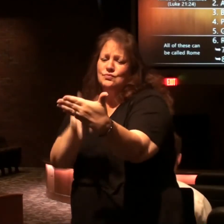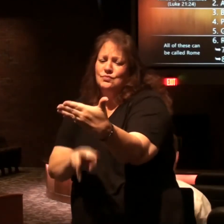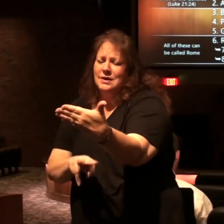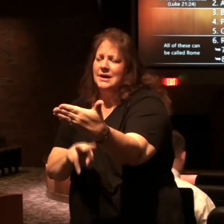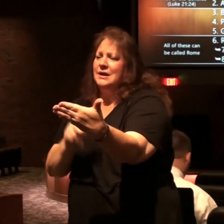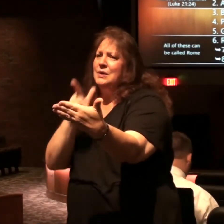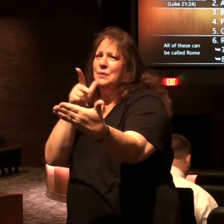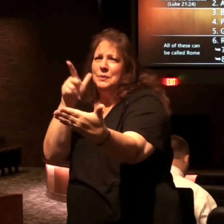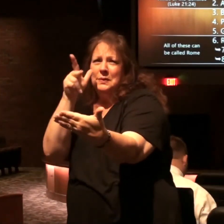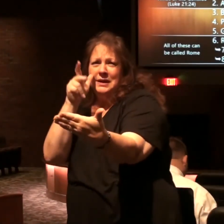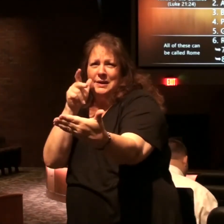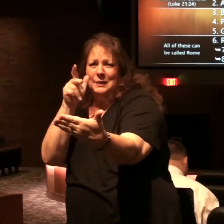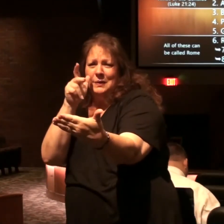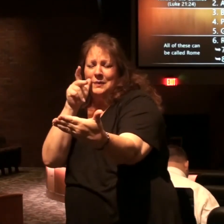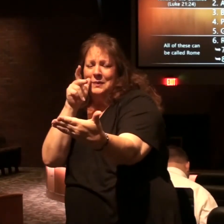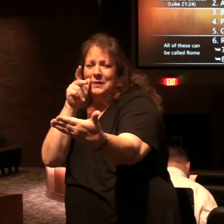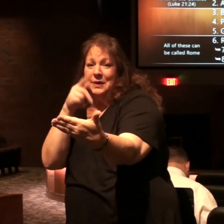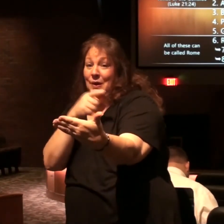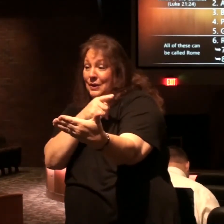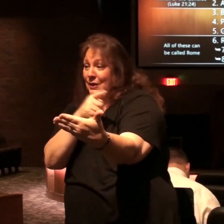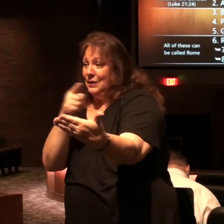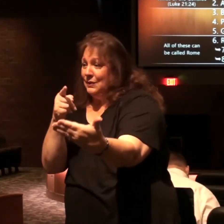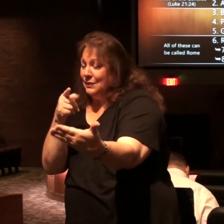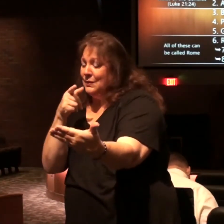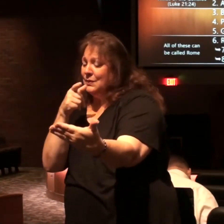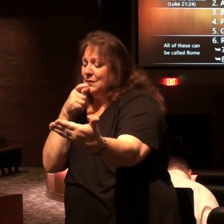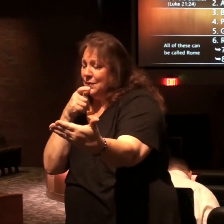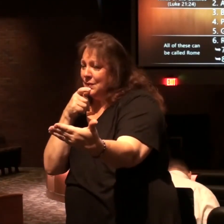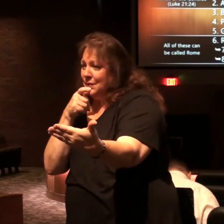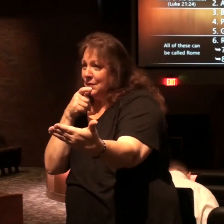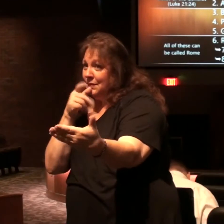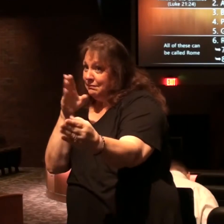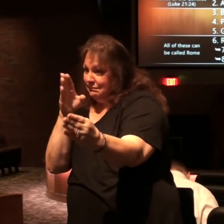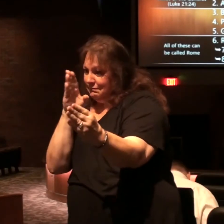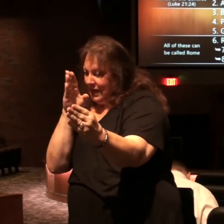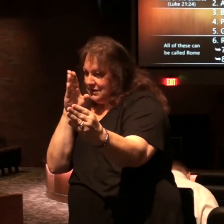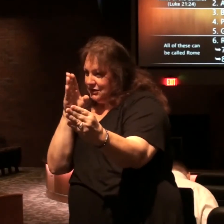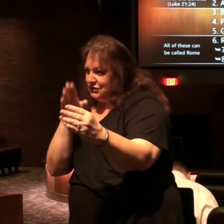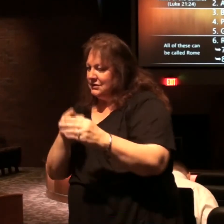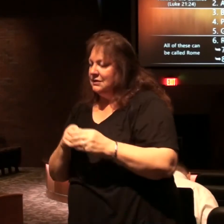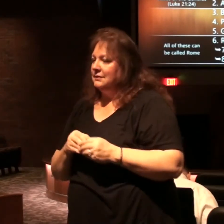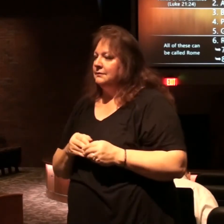those who hear it those who pay attention